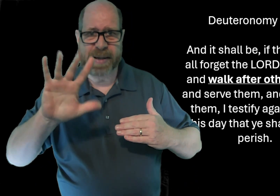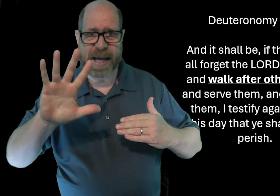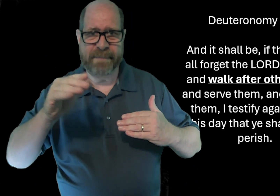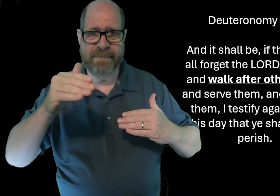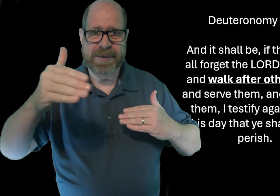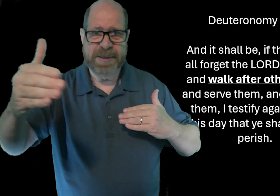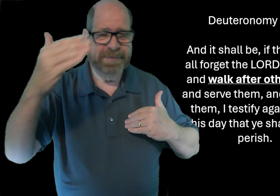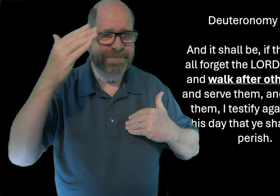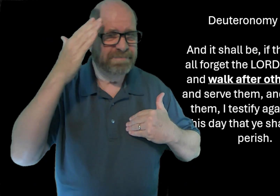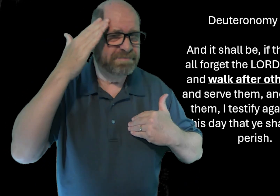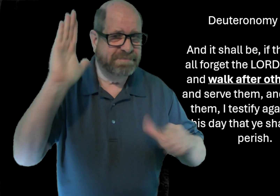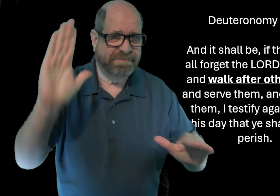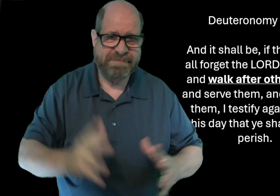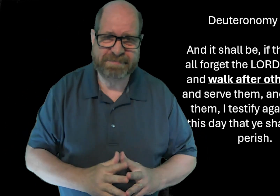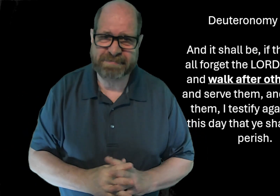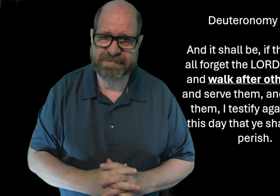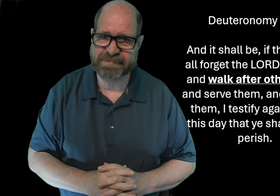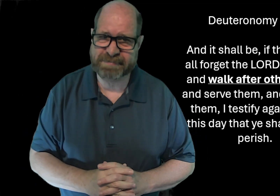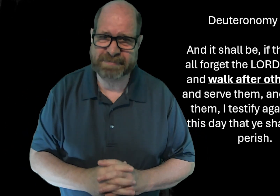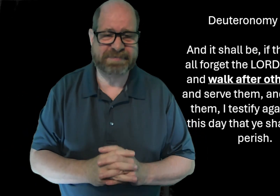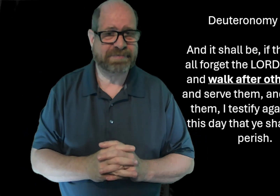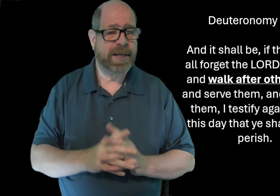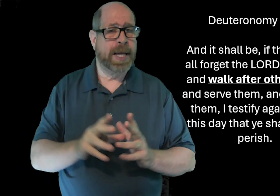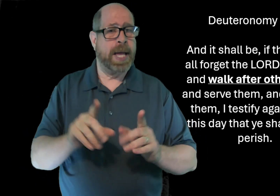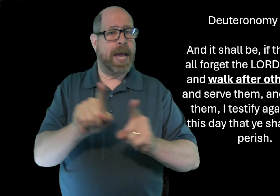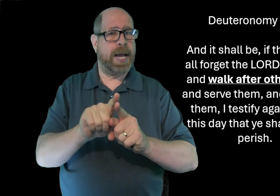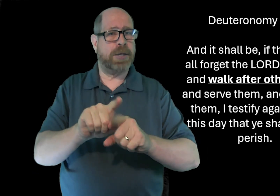2024, 25, and beyond. I don't know what will happen.